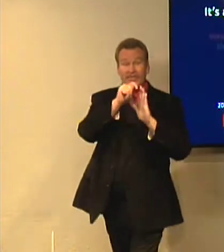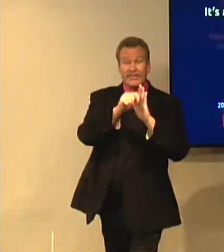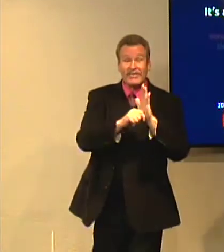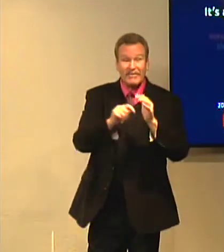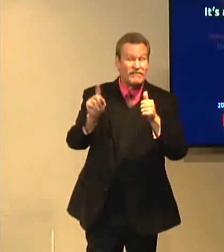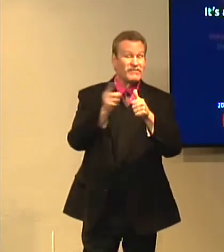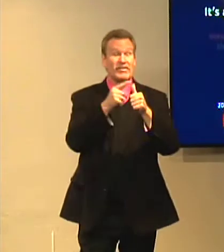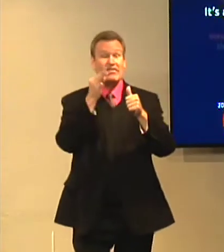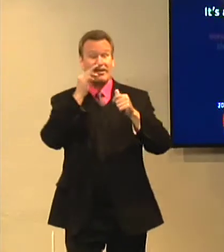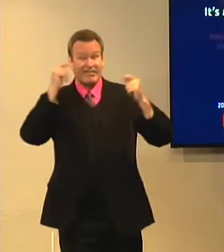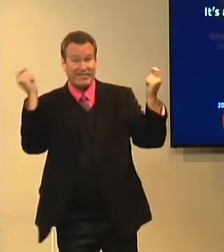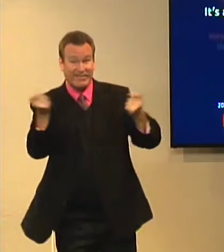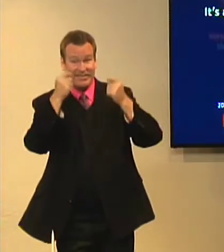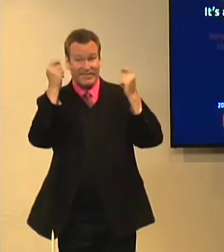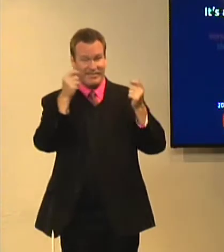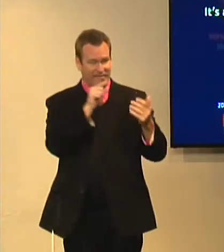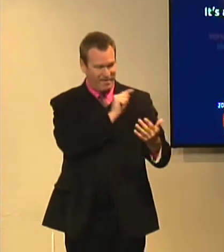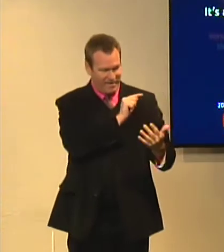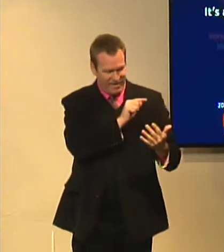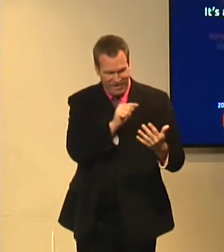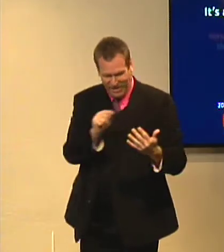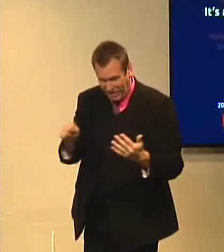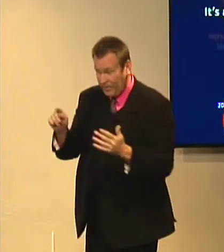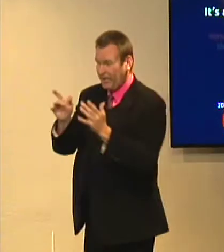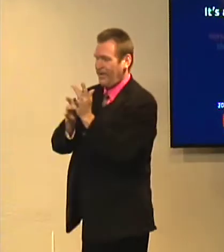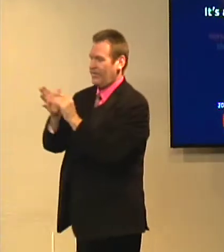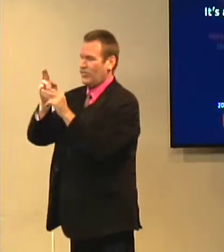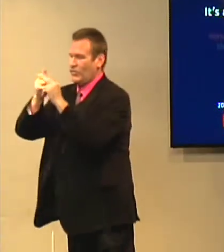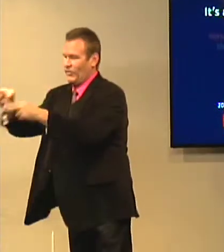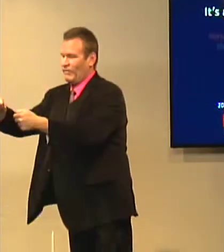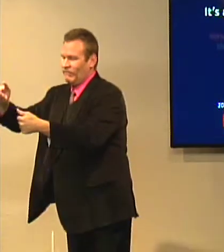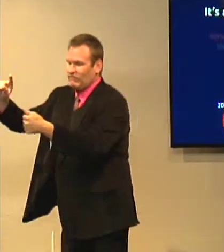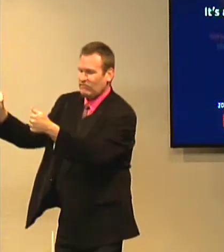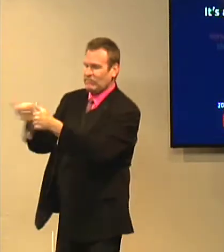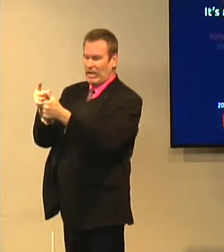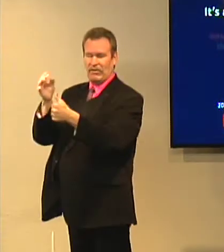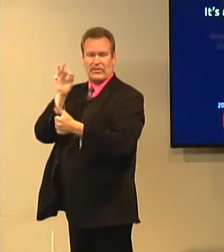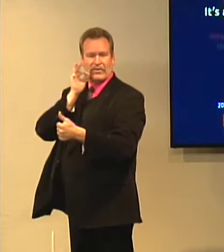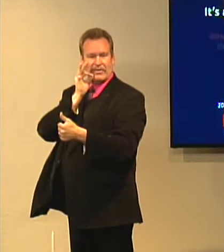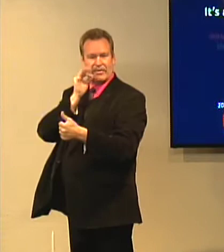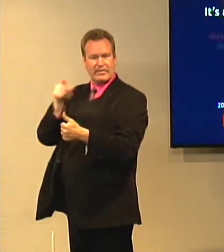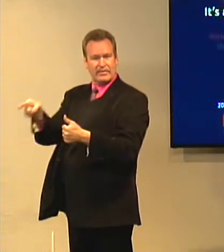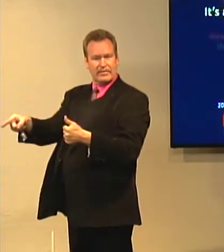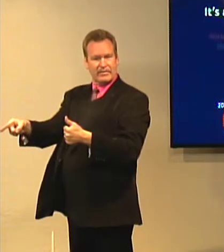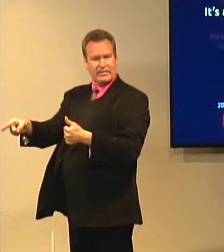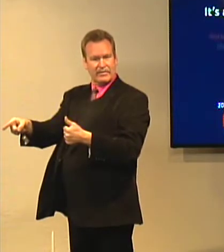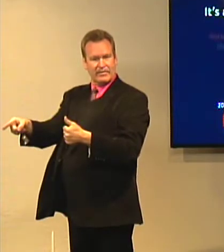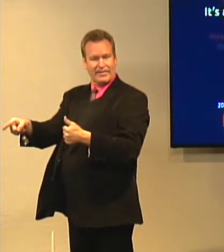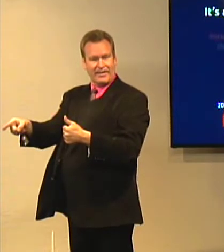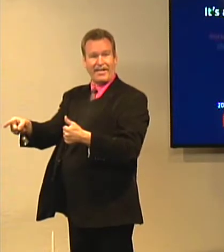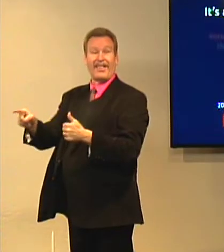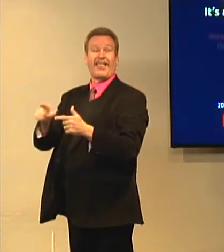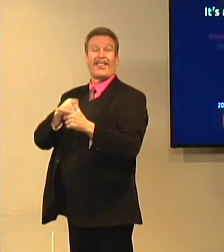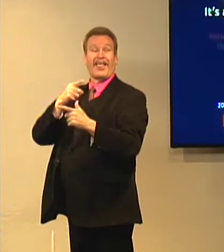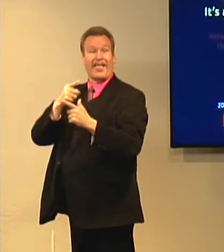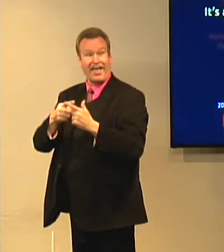So in the Old Testament, we see the celebration of the firstfruits for many years, and then Jesus comes along, and Jesus is the firstfruits from the dead.